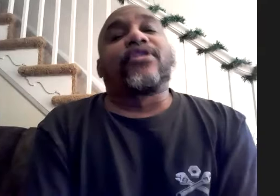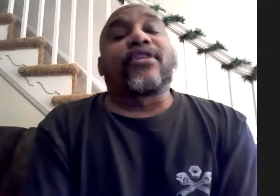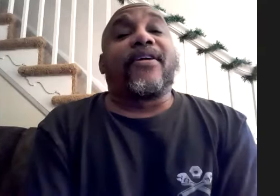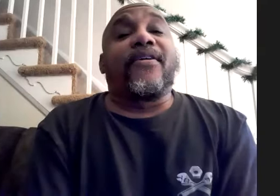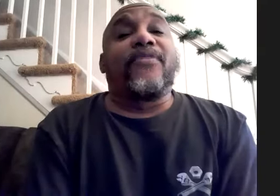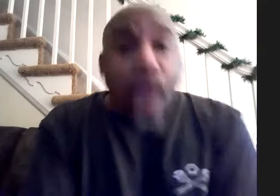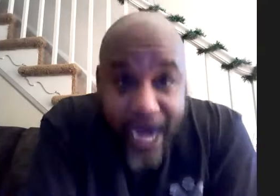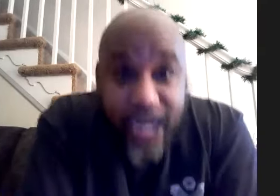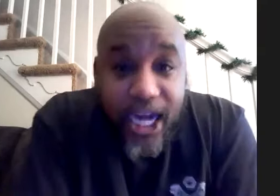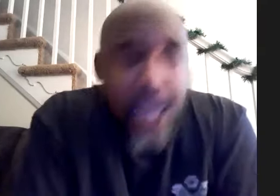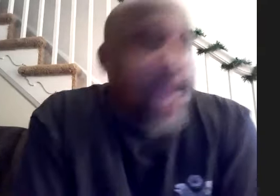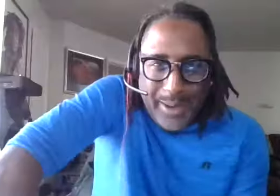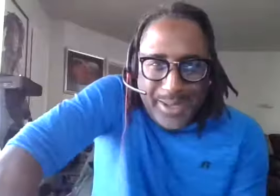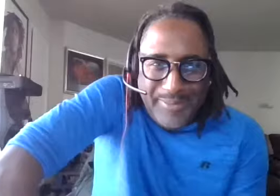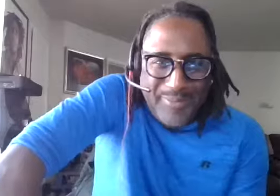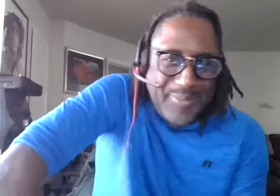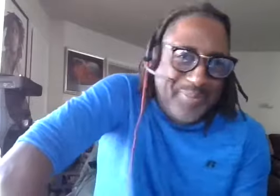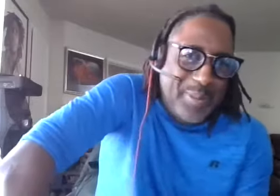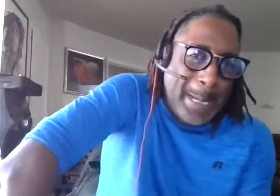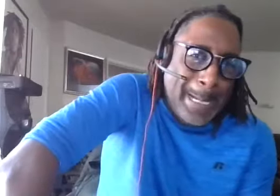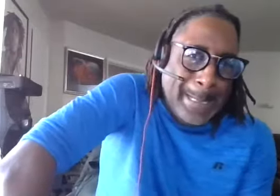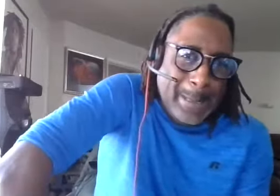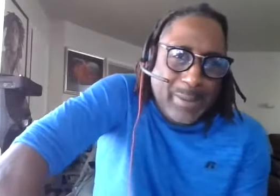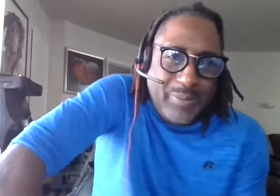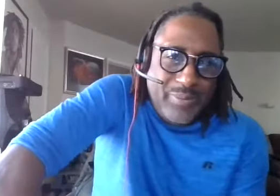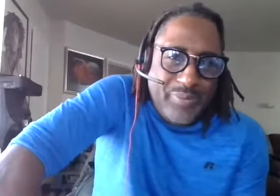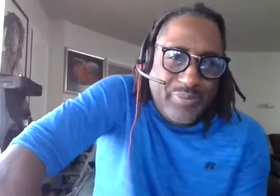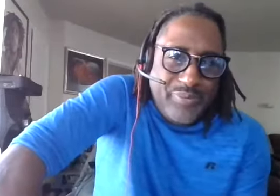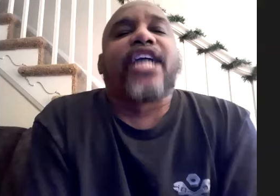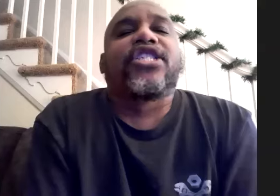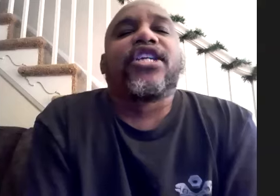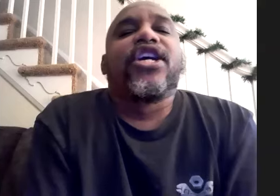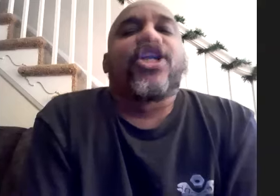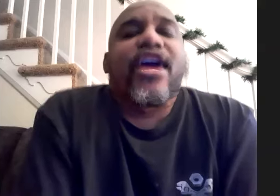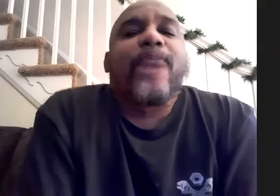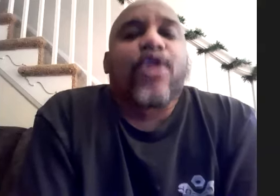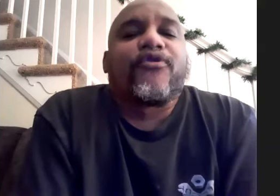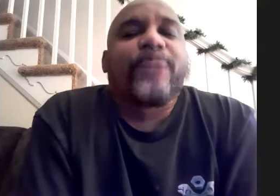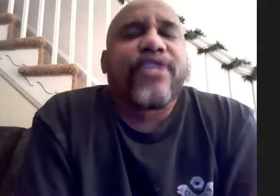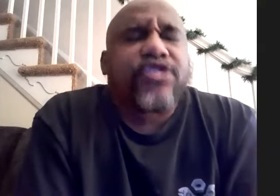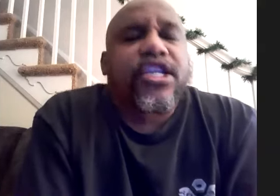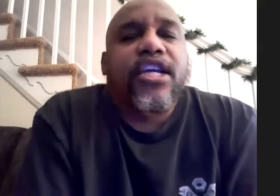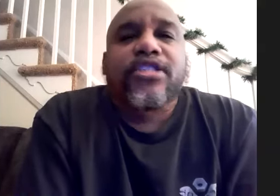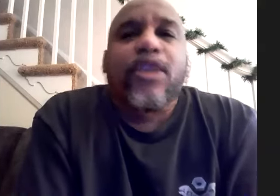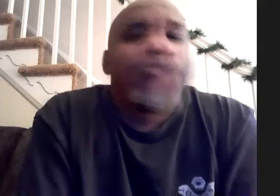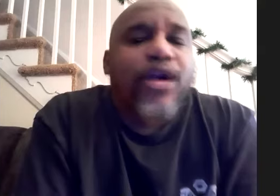right and i said if you ever were to look in my cd collection your head would hurt from the diversity don't play with me